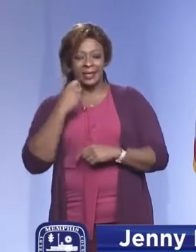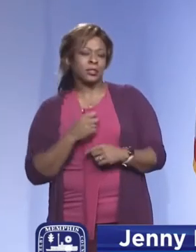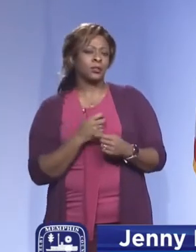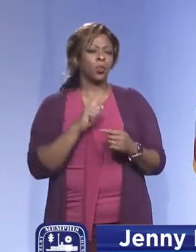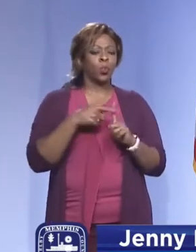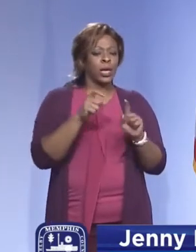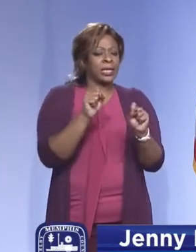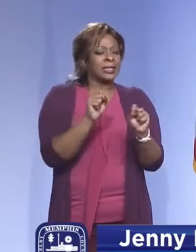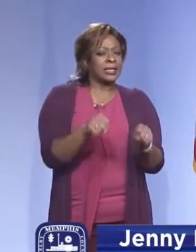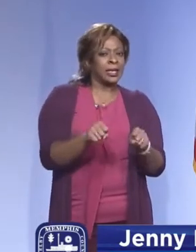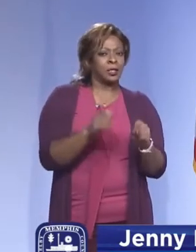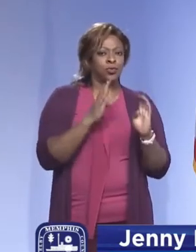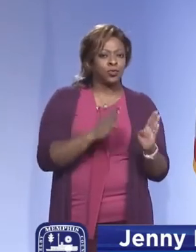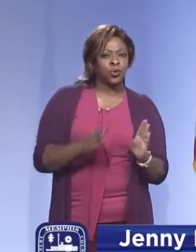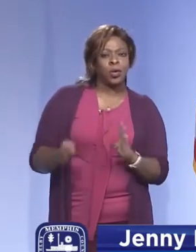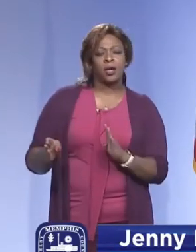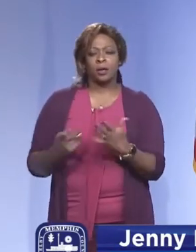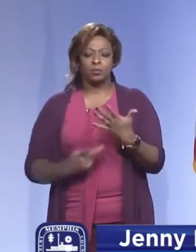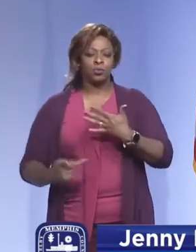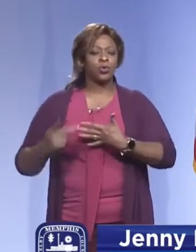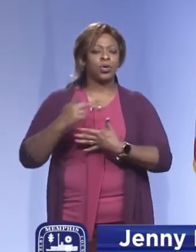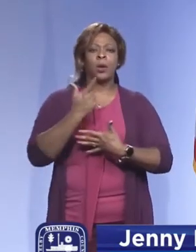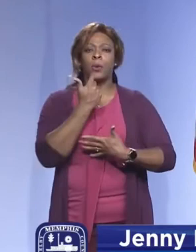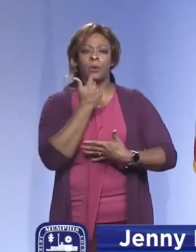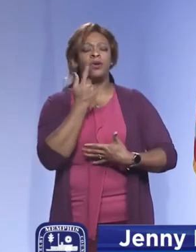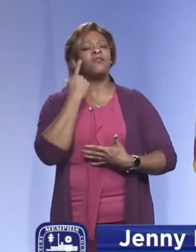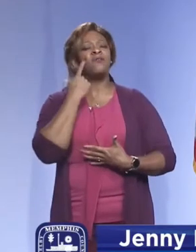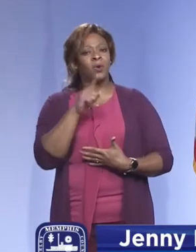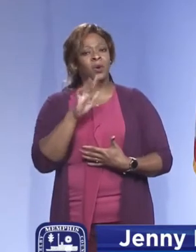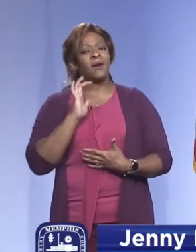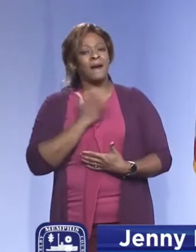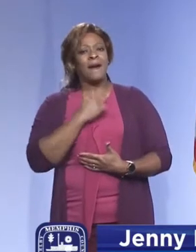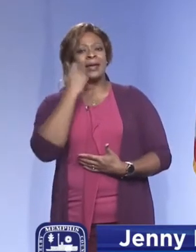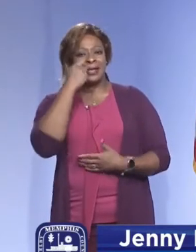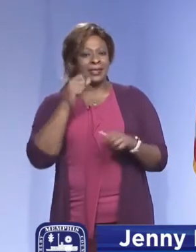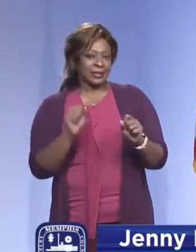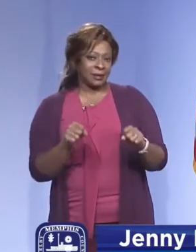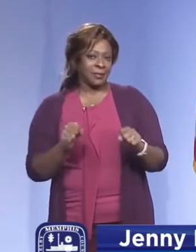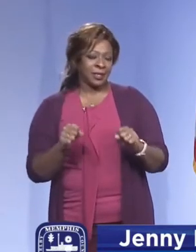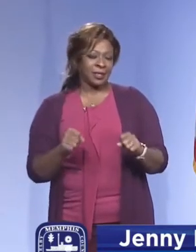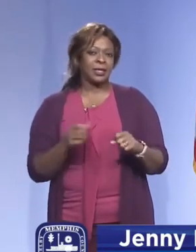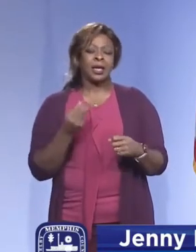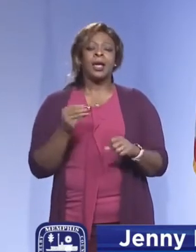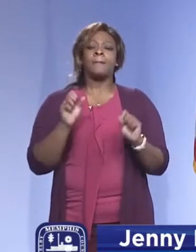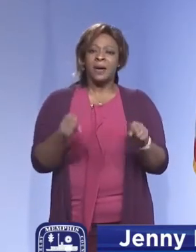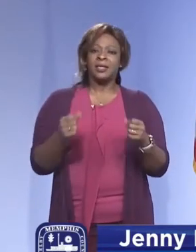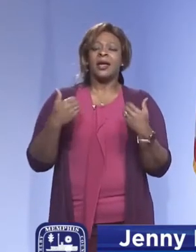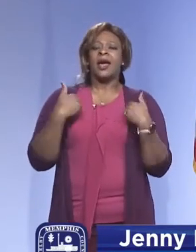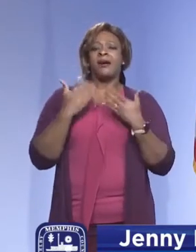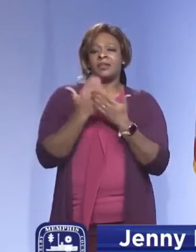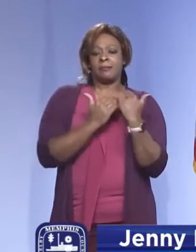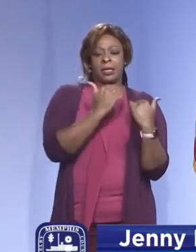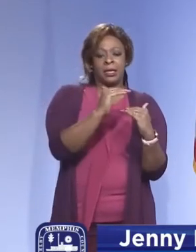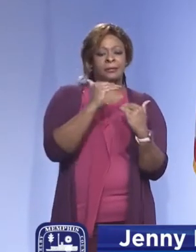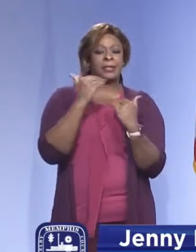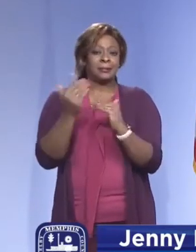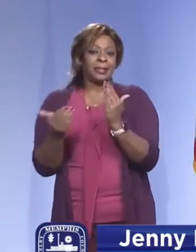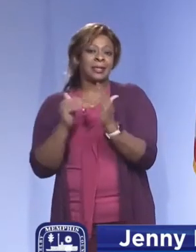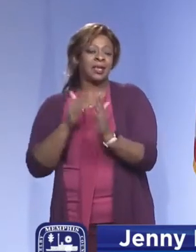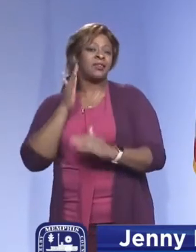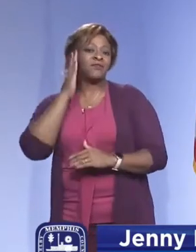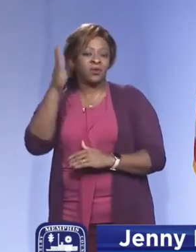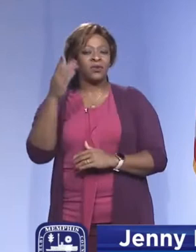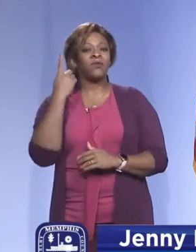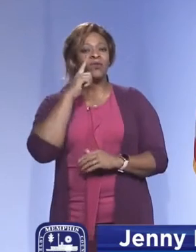strategize and prioritize for testing and potentially have some limitations, again, for